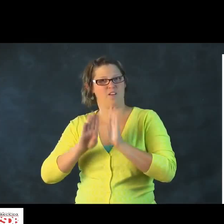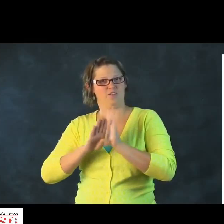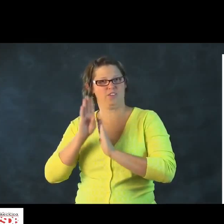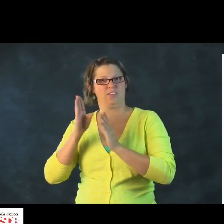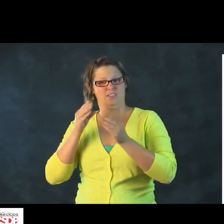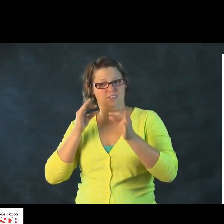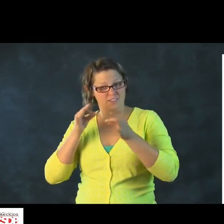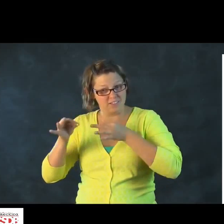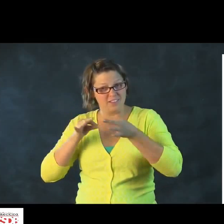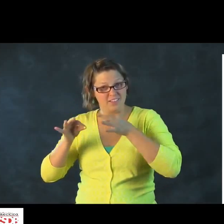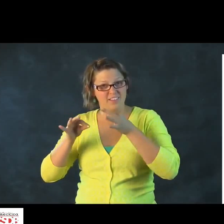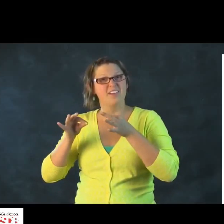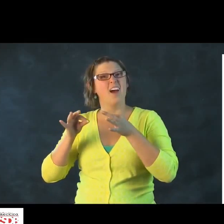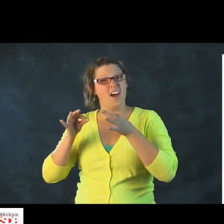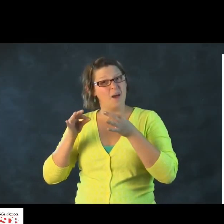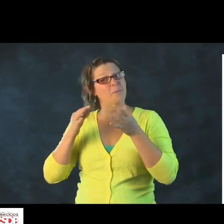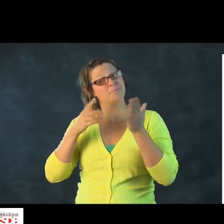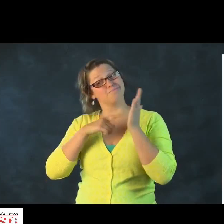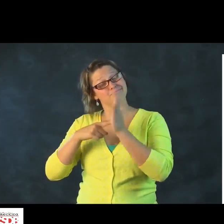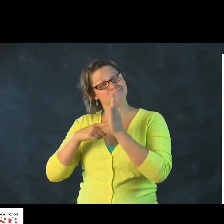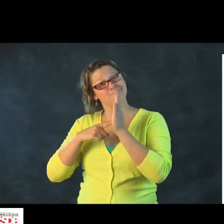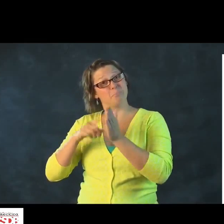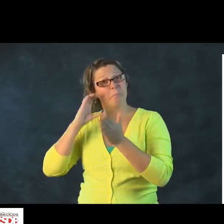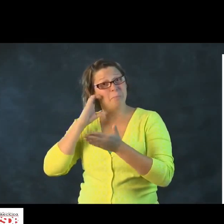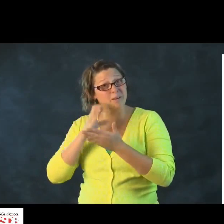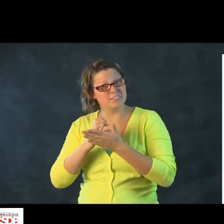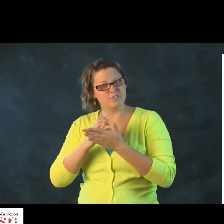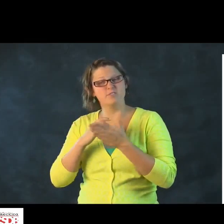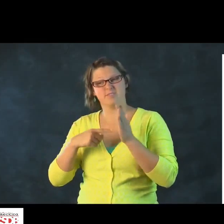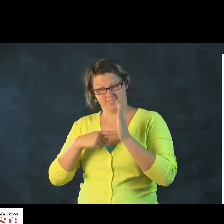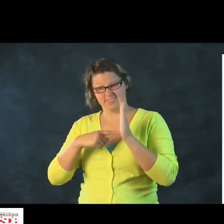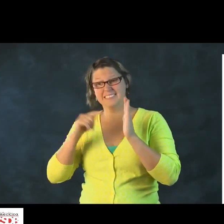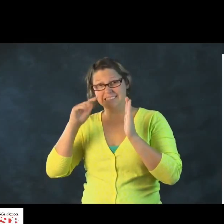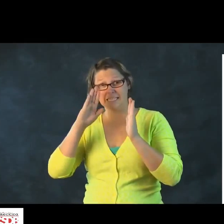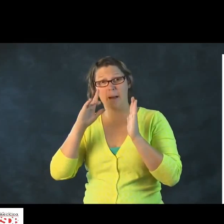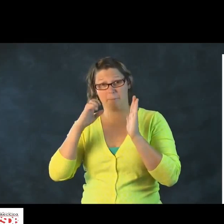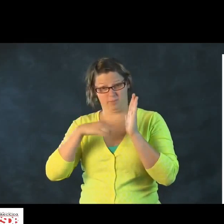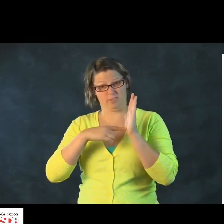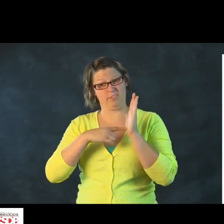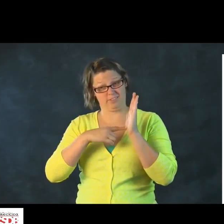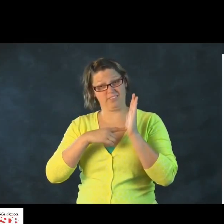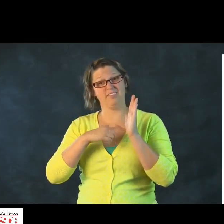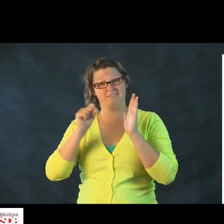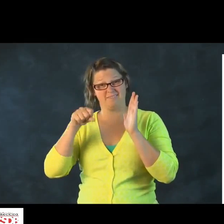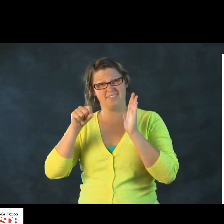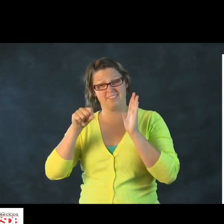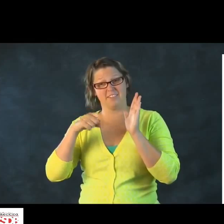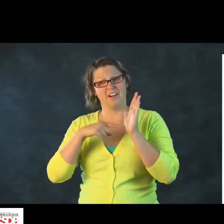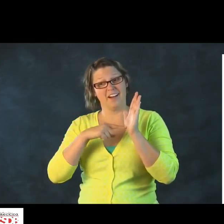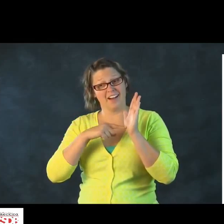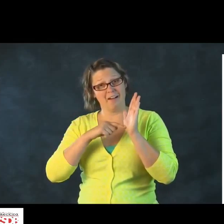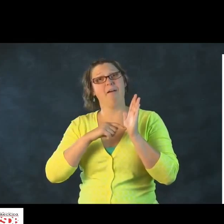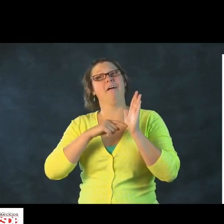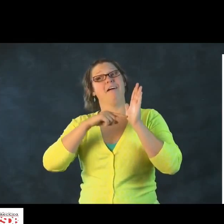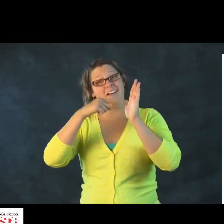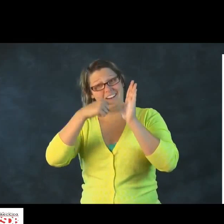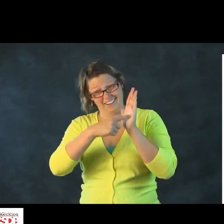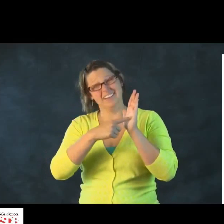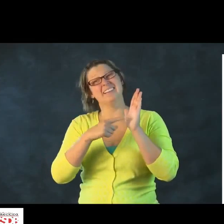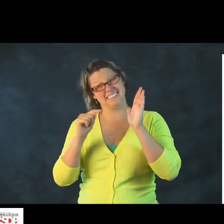So use that time for vocabulary development. You can show a picture to explain the concept of table.